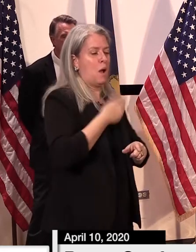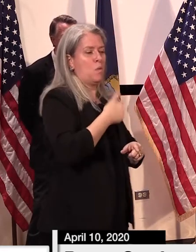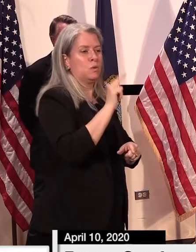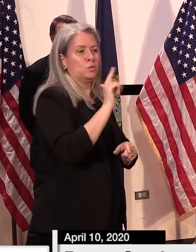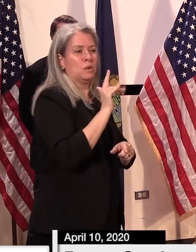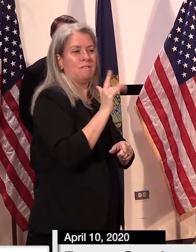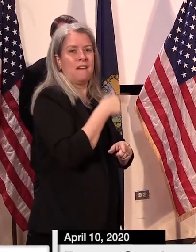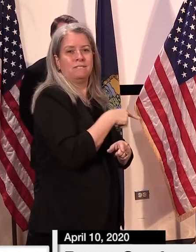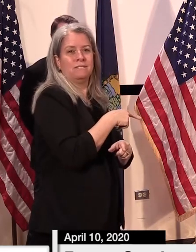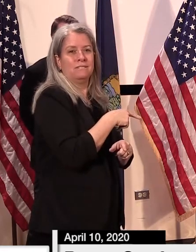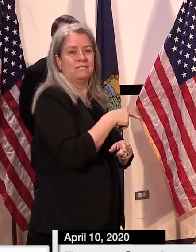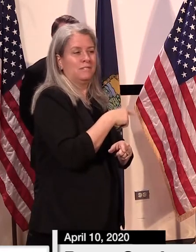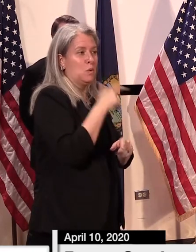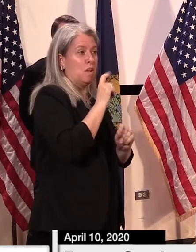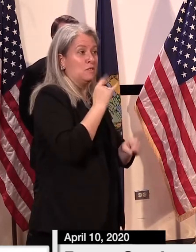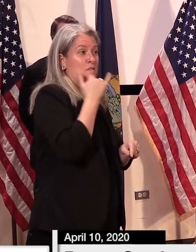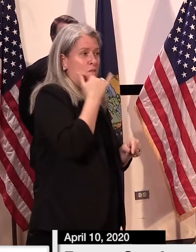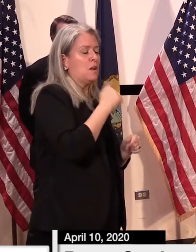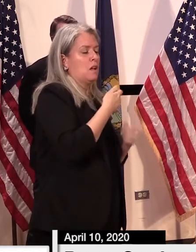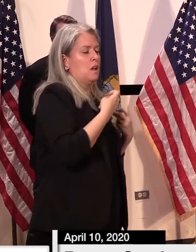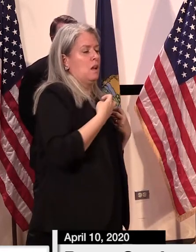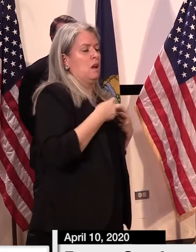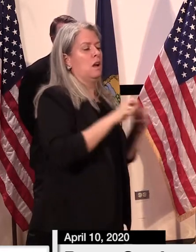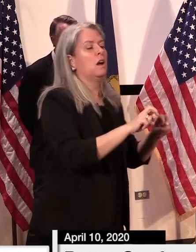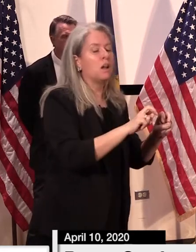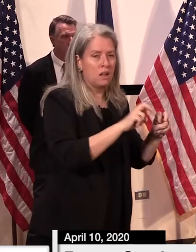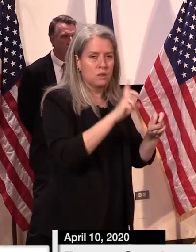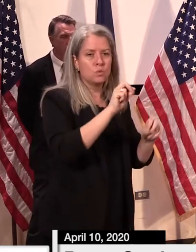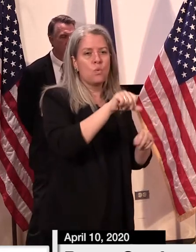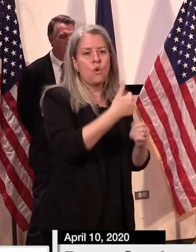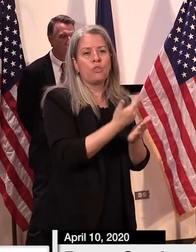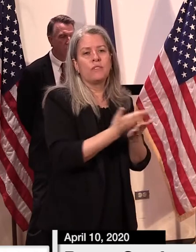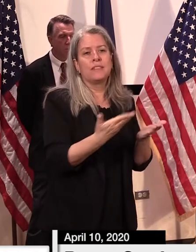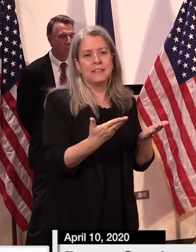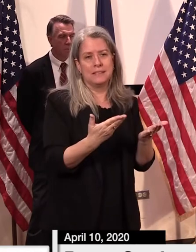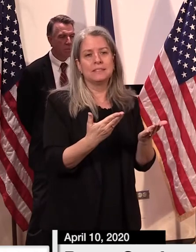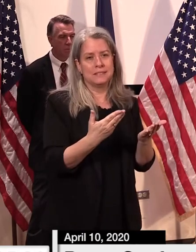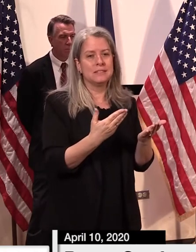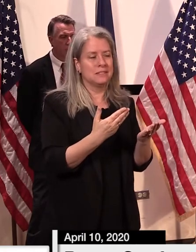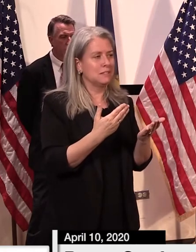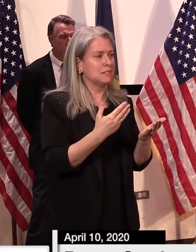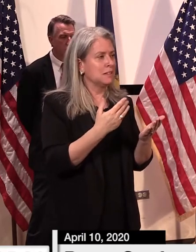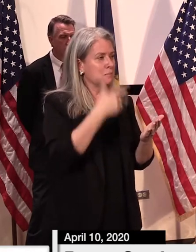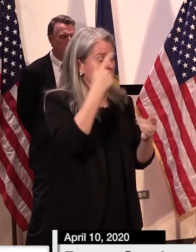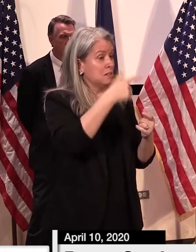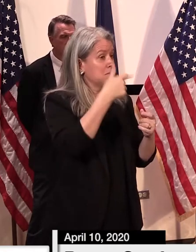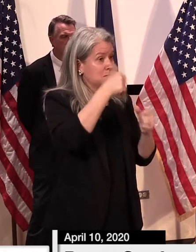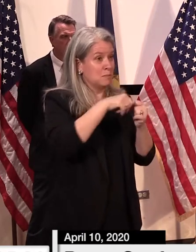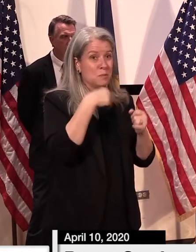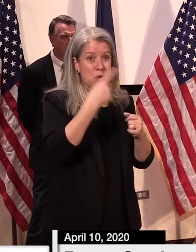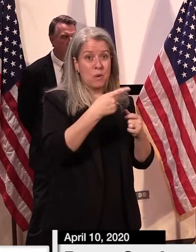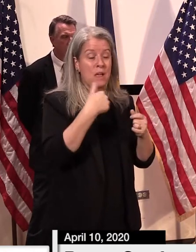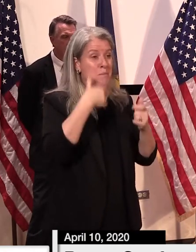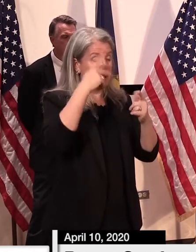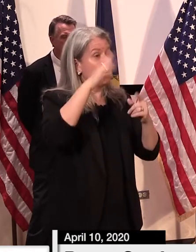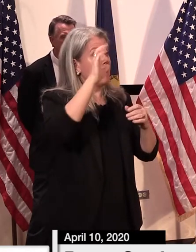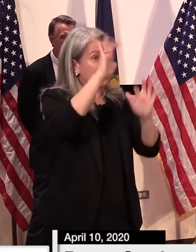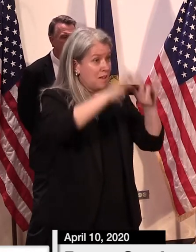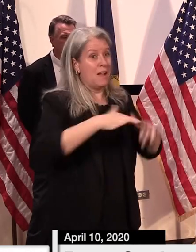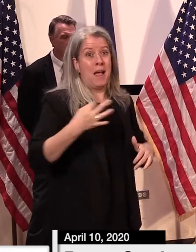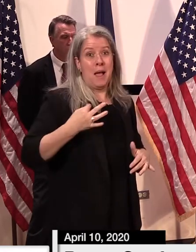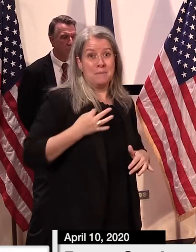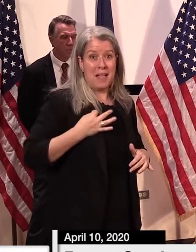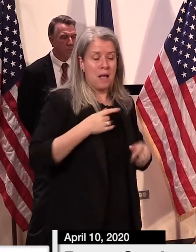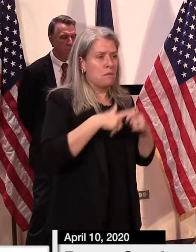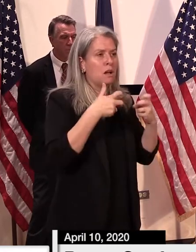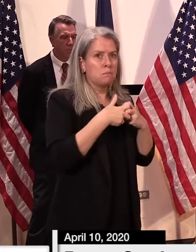that we have answering lines right now to redirect towards uh clearing those issues which i said probably 80